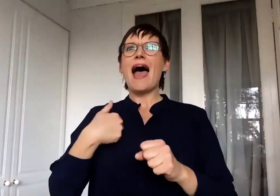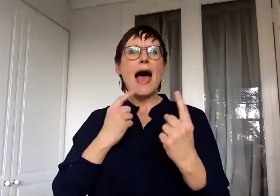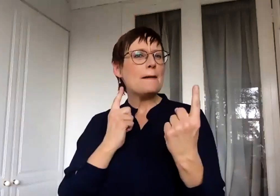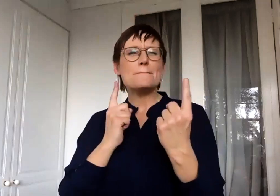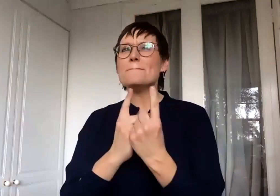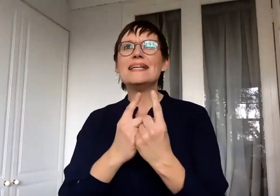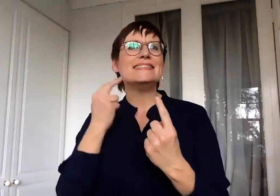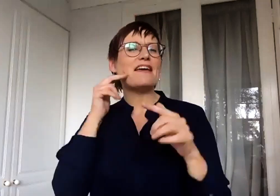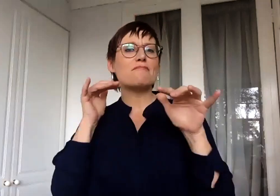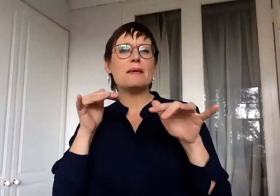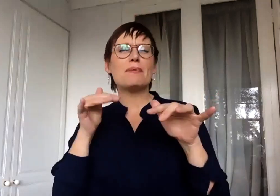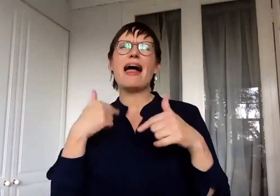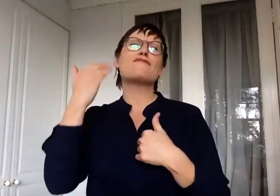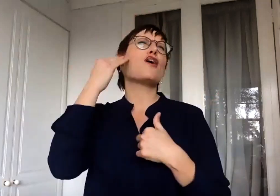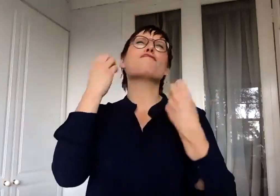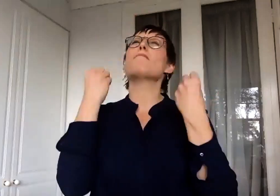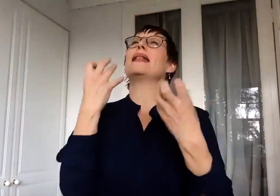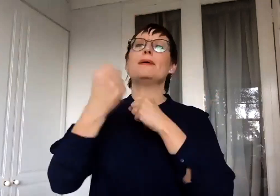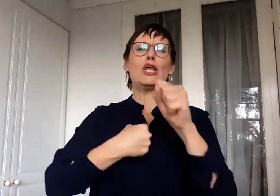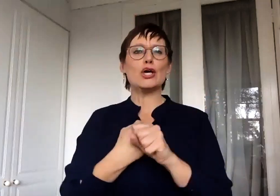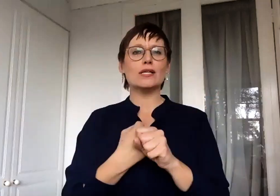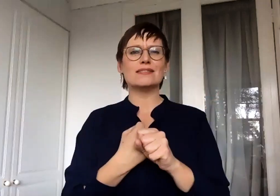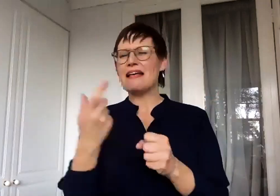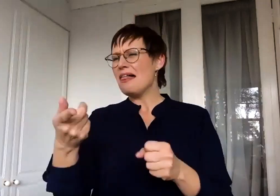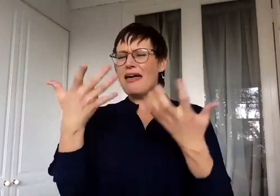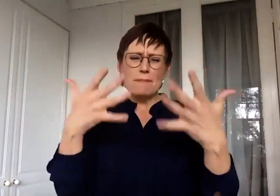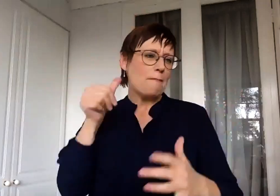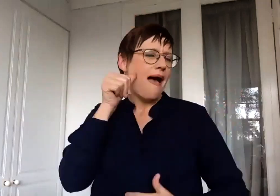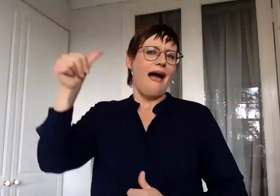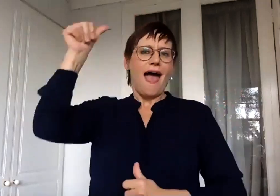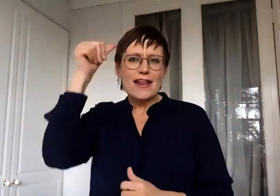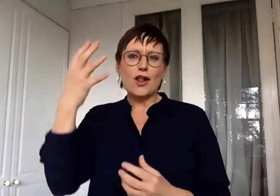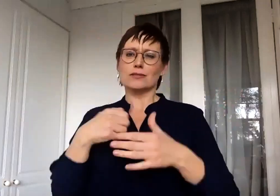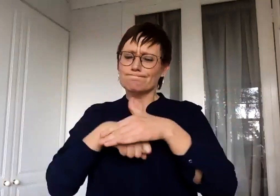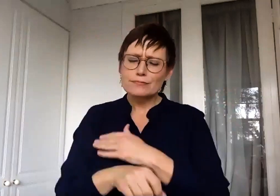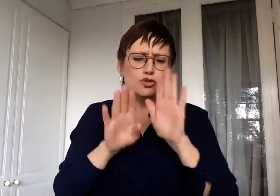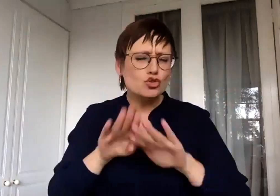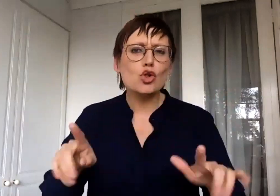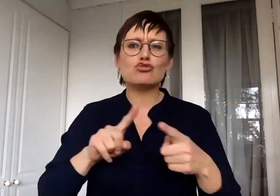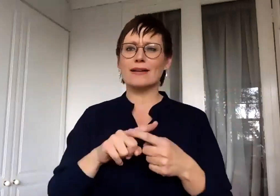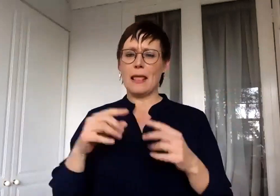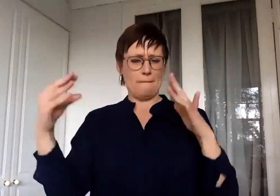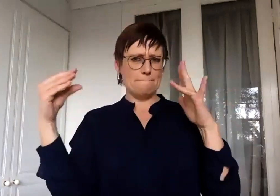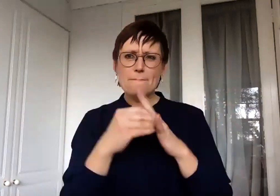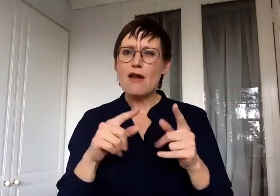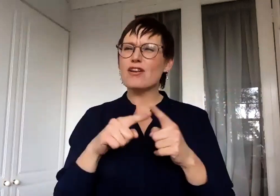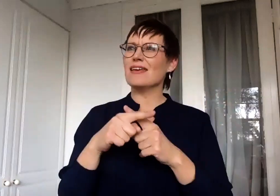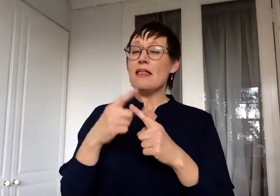many years. And, you know, they've bought homes, they're paying off homes, they've got children. And I just think they have achieved and